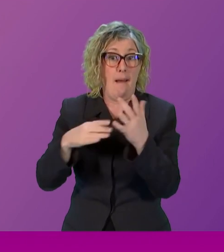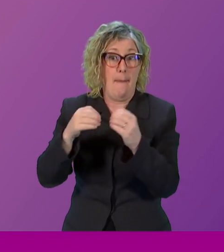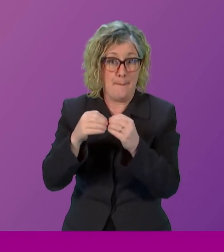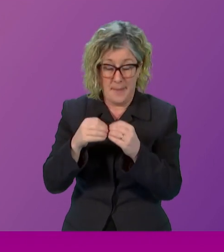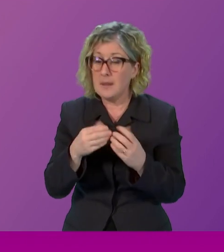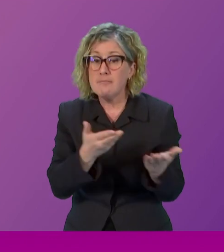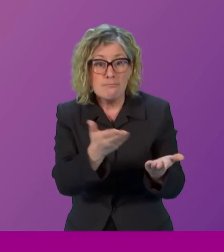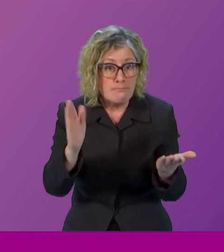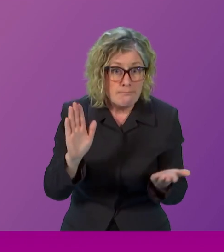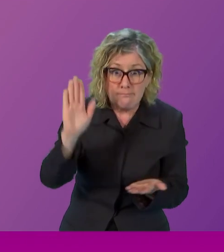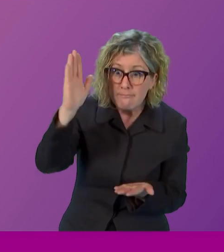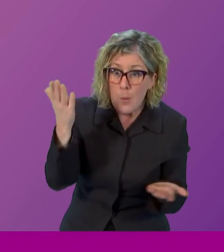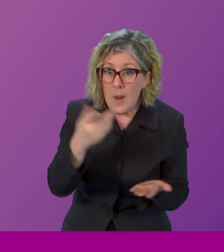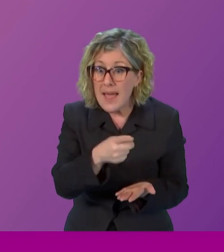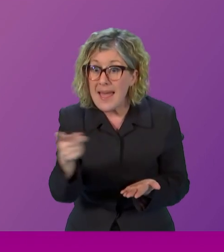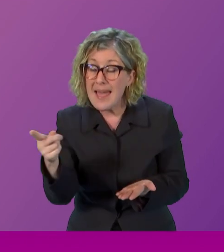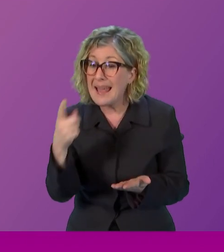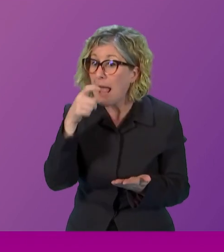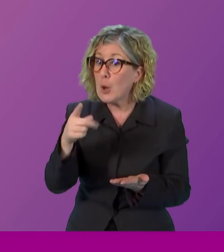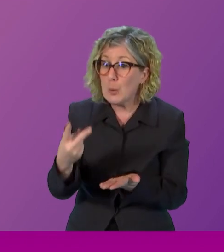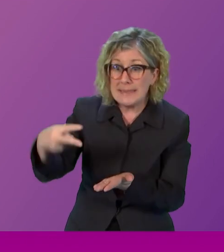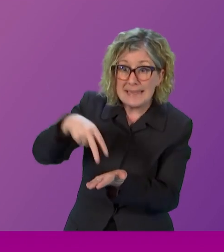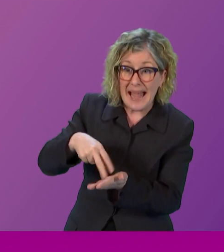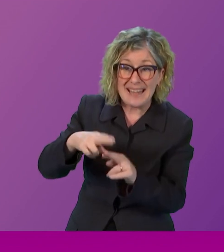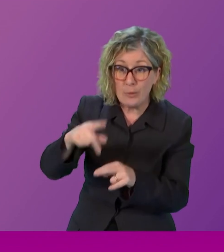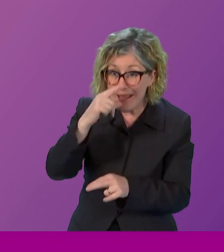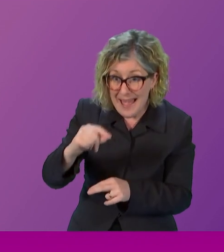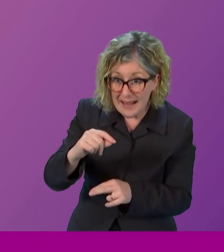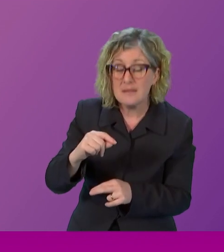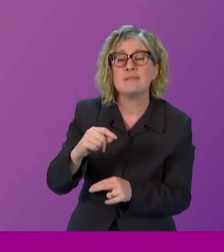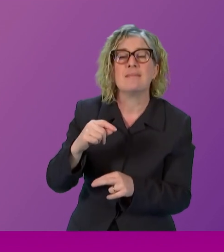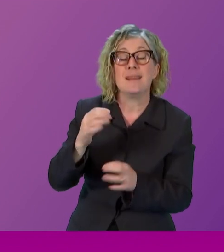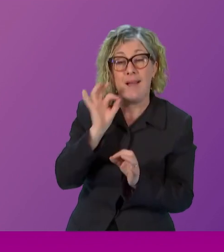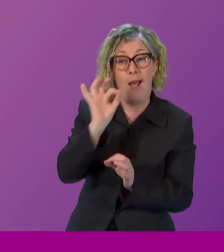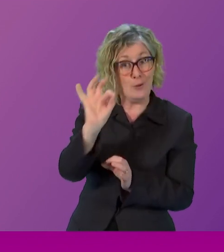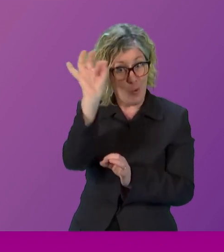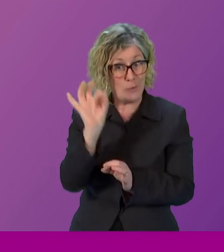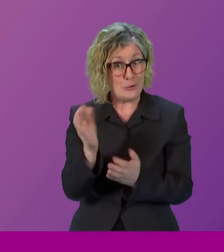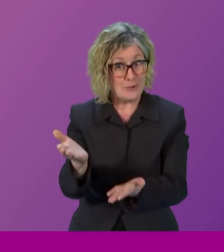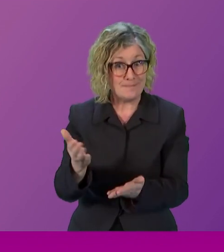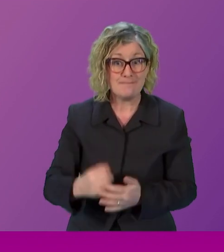are. And if you're able, do please stand and please put your question to the panel.